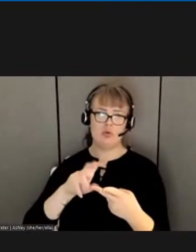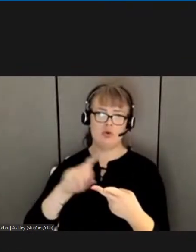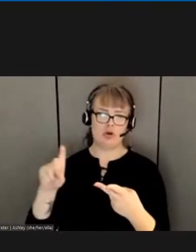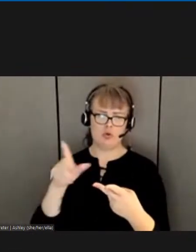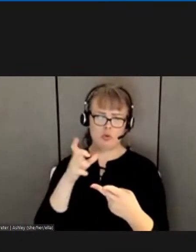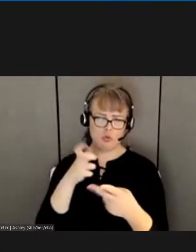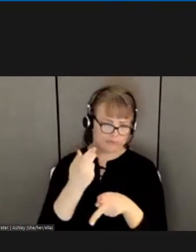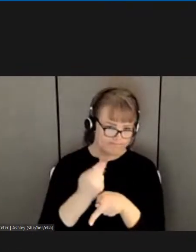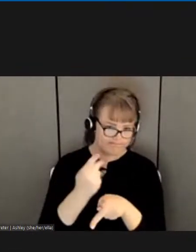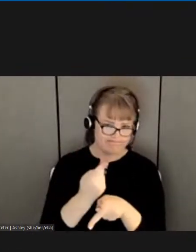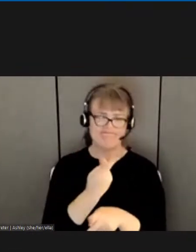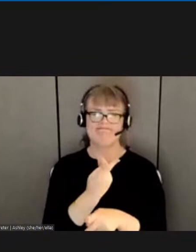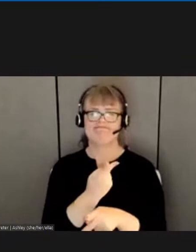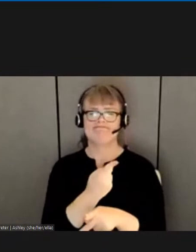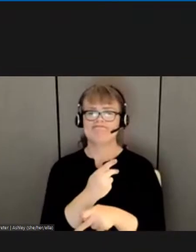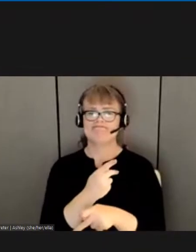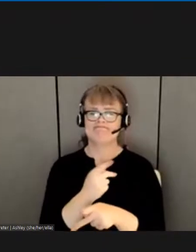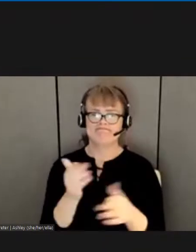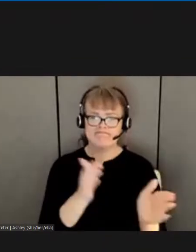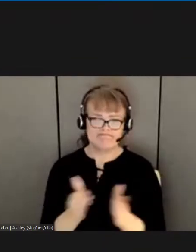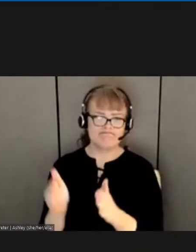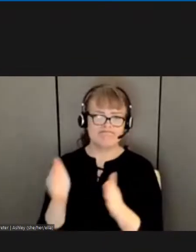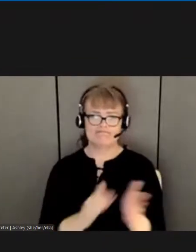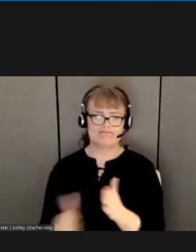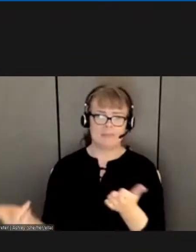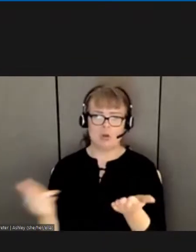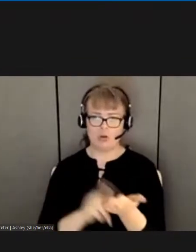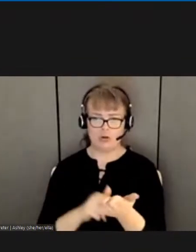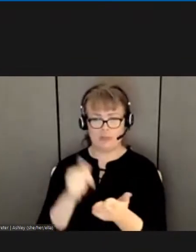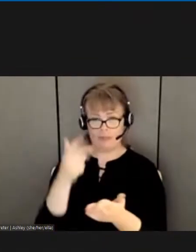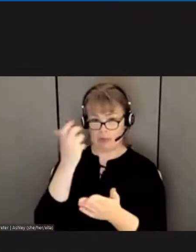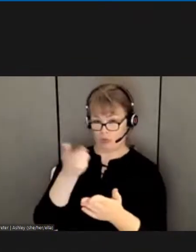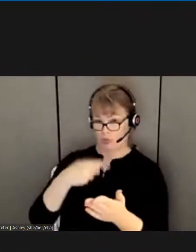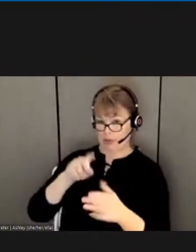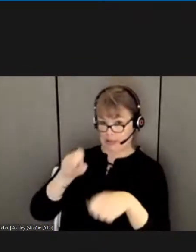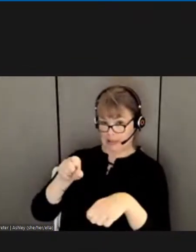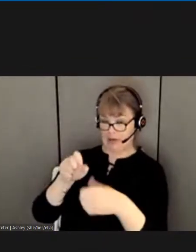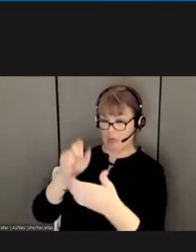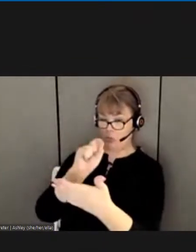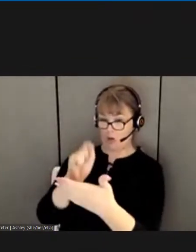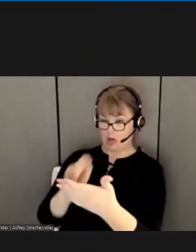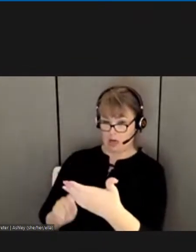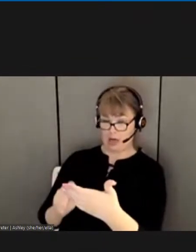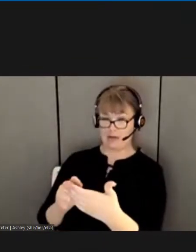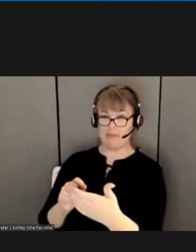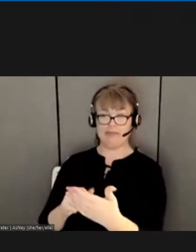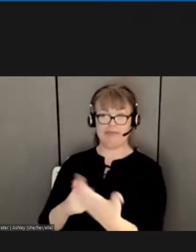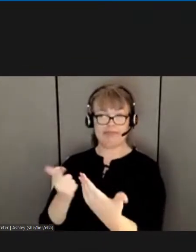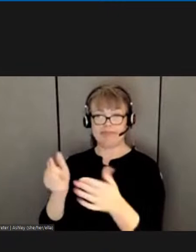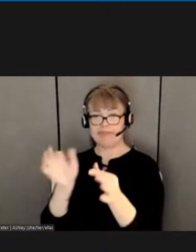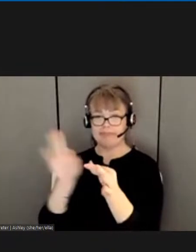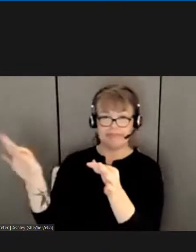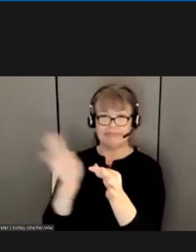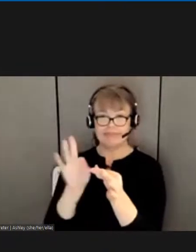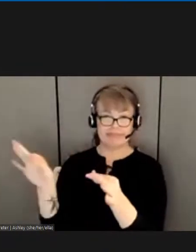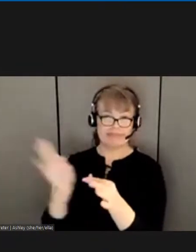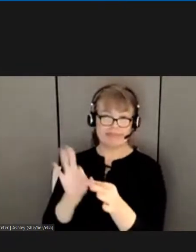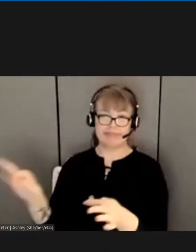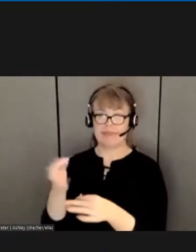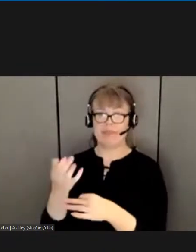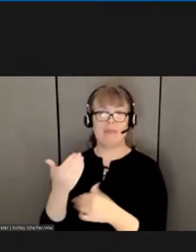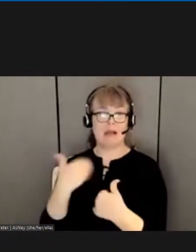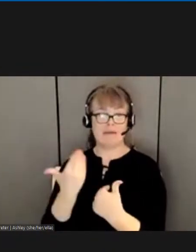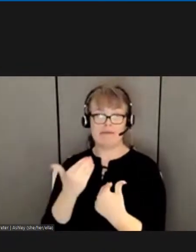because we can we can negotiate the best contractual language we can negotiate numerous moe use for protection